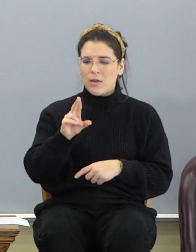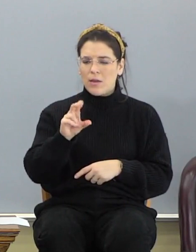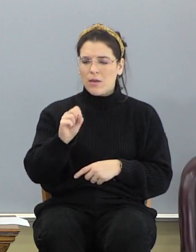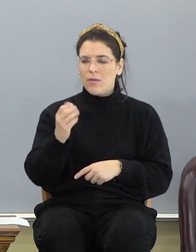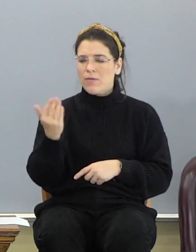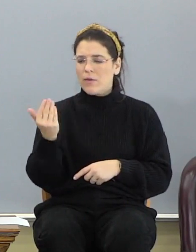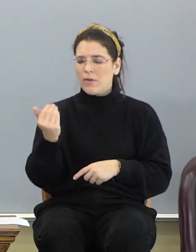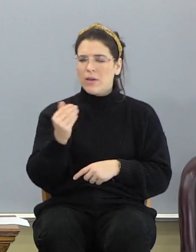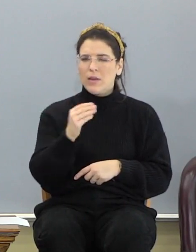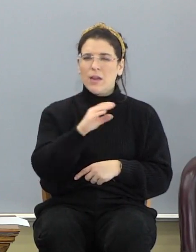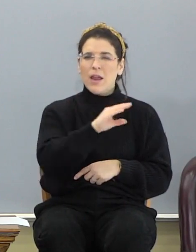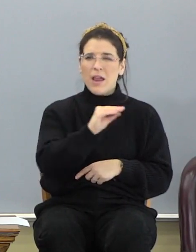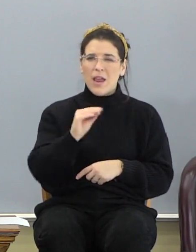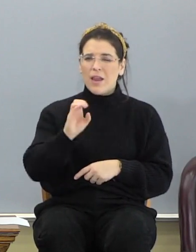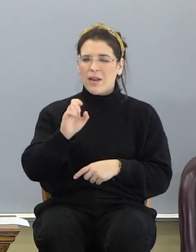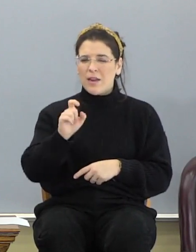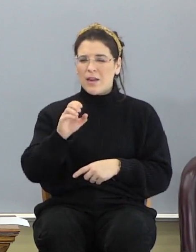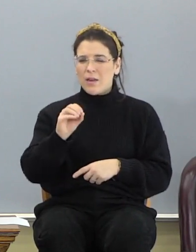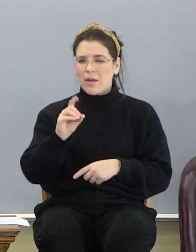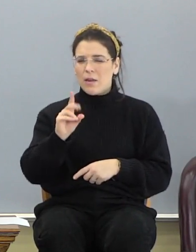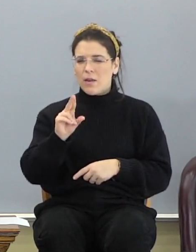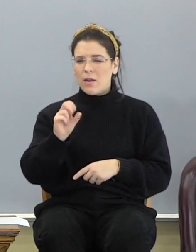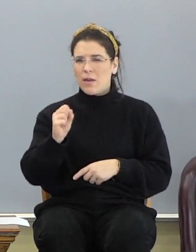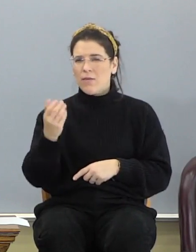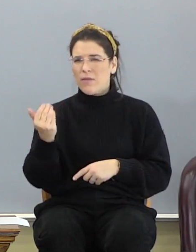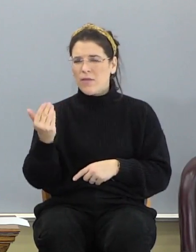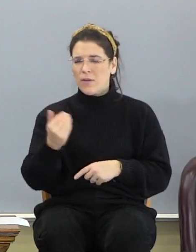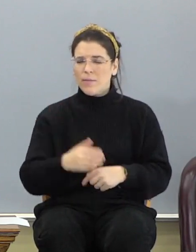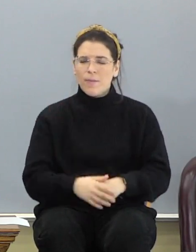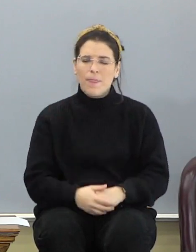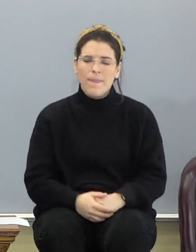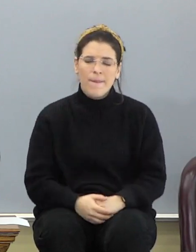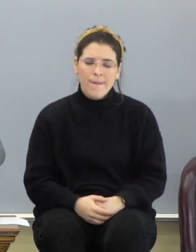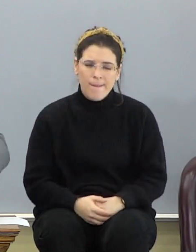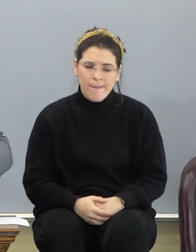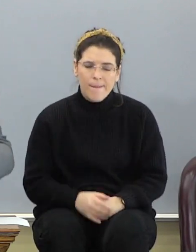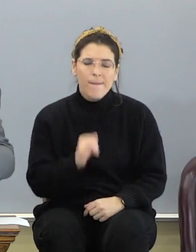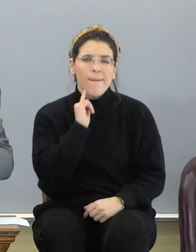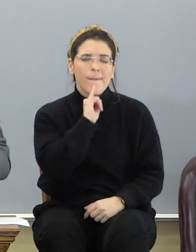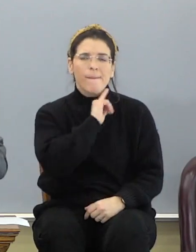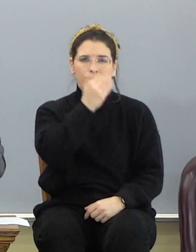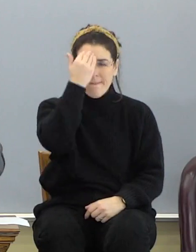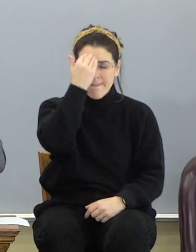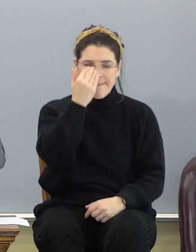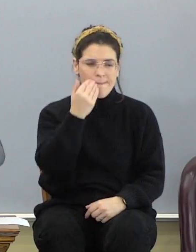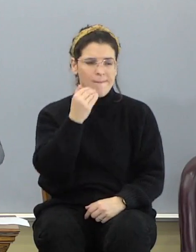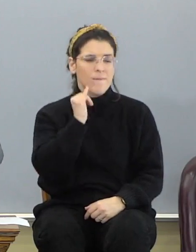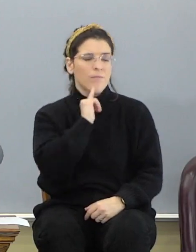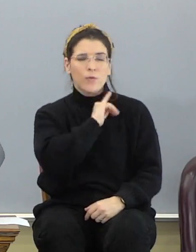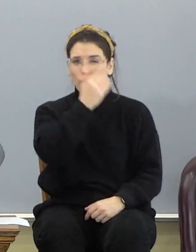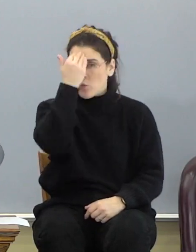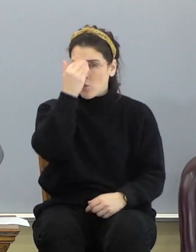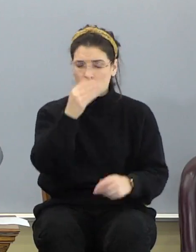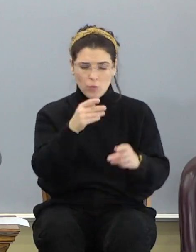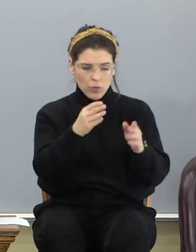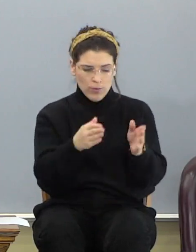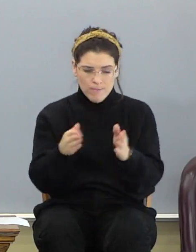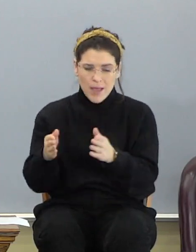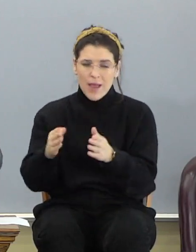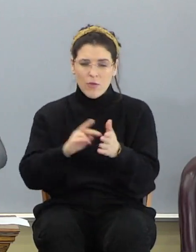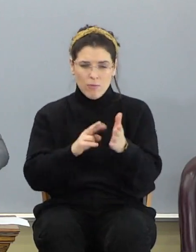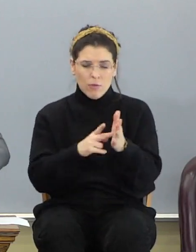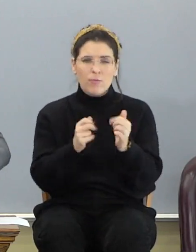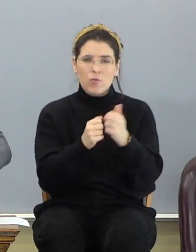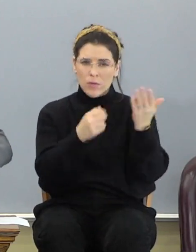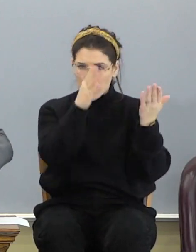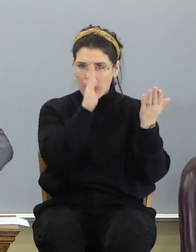This is what Israel knew. They knew their place, their purpose, and the plan of God. We talk about Israel being God's earthly people. There's a reason for that.